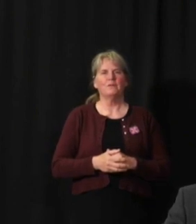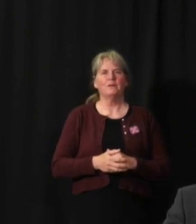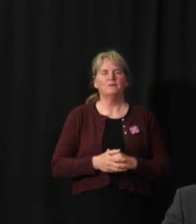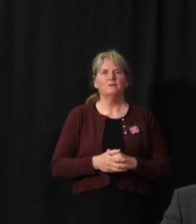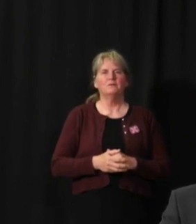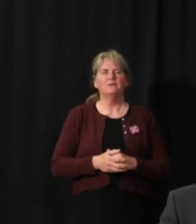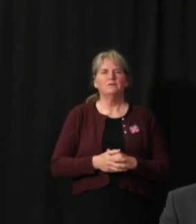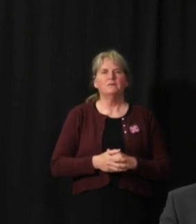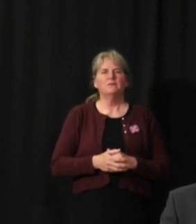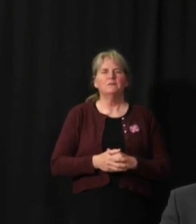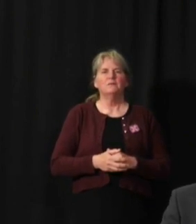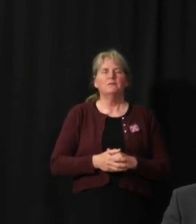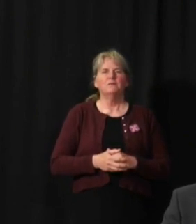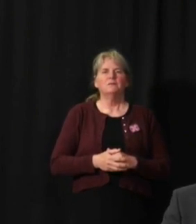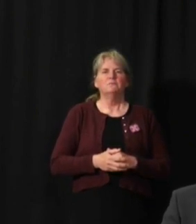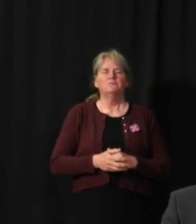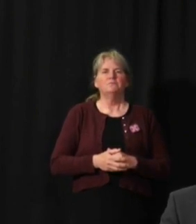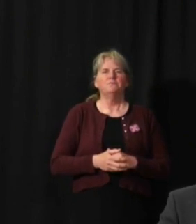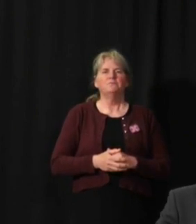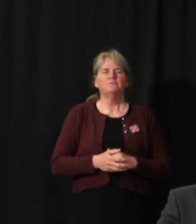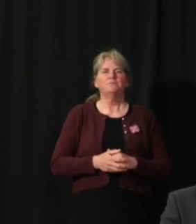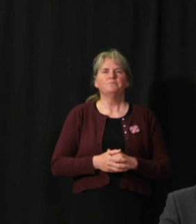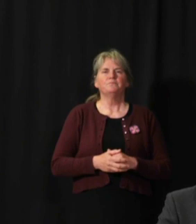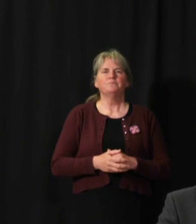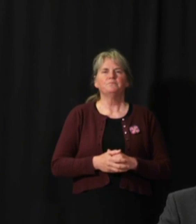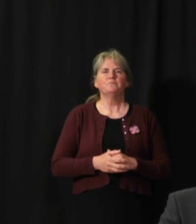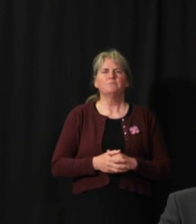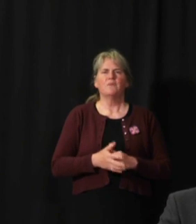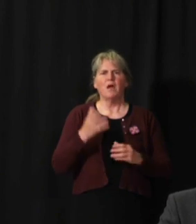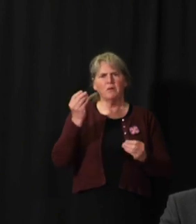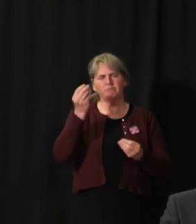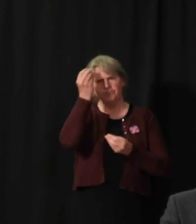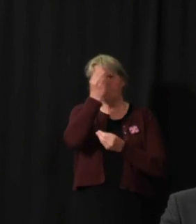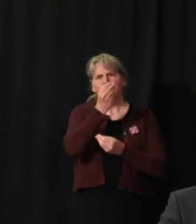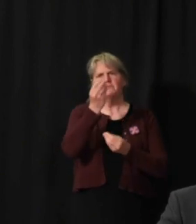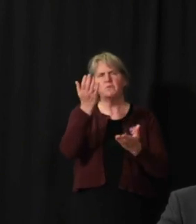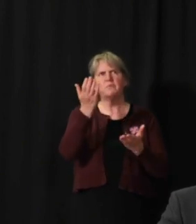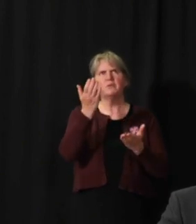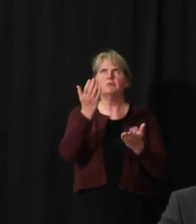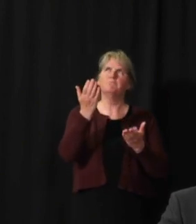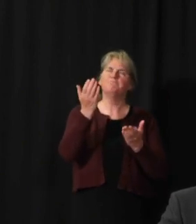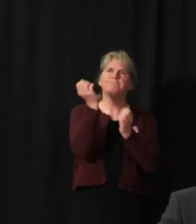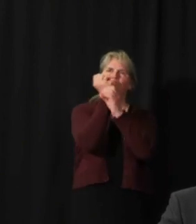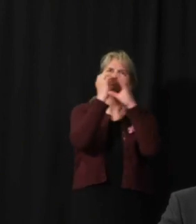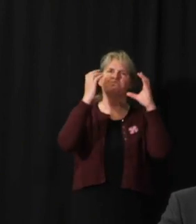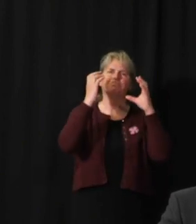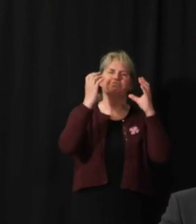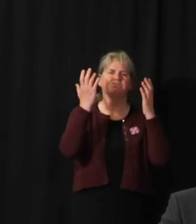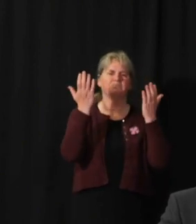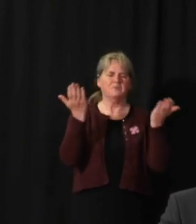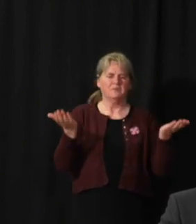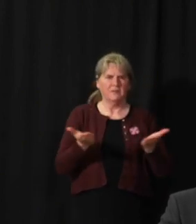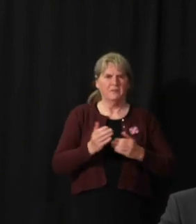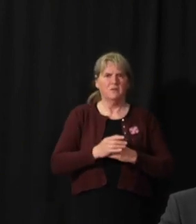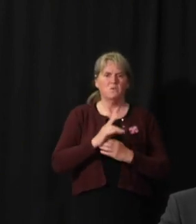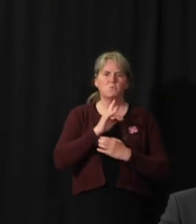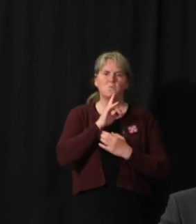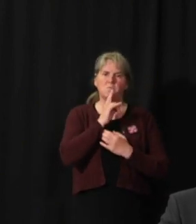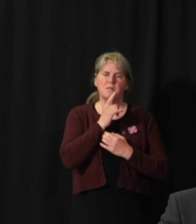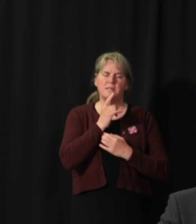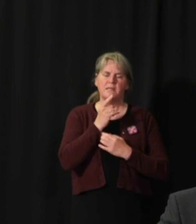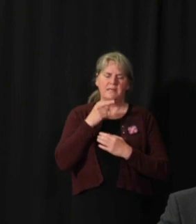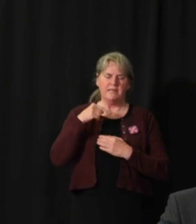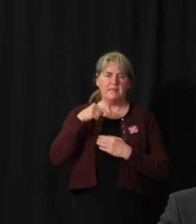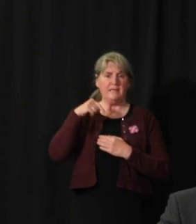Now, I want to just set the context that this is really about the